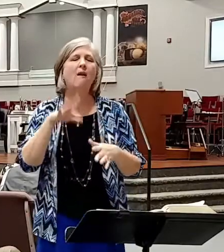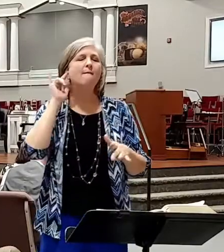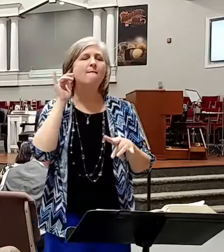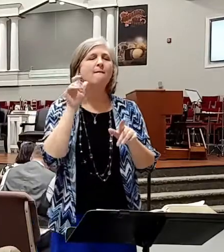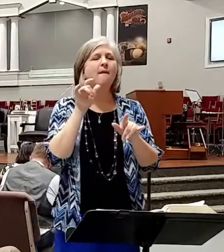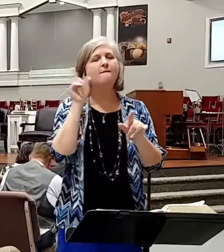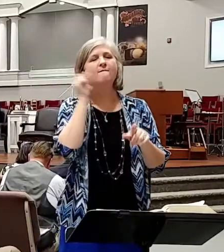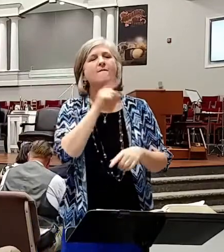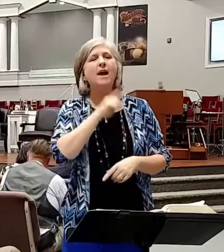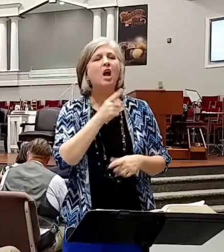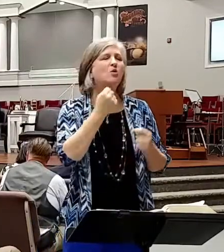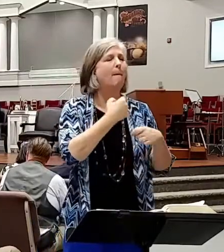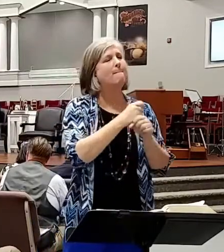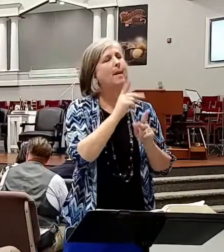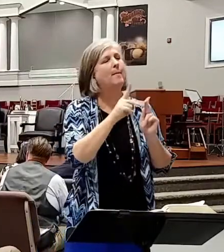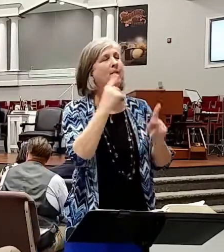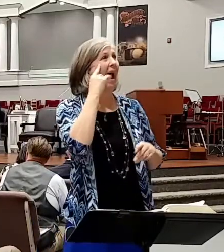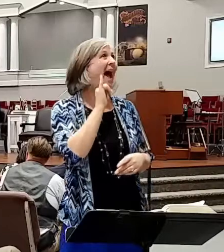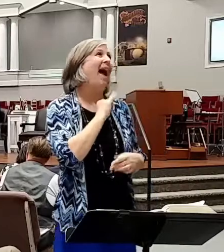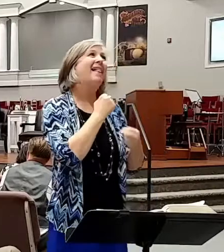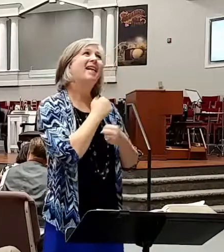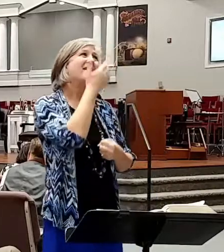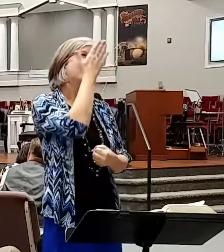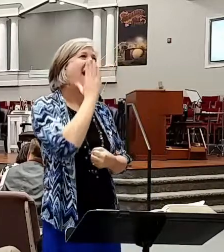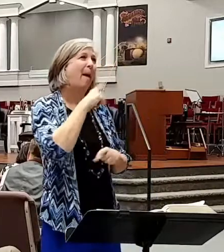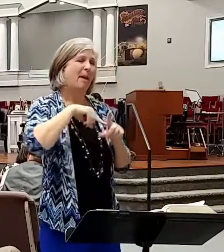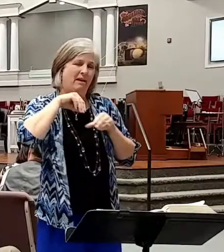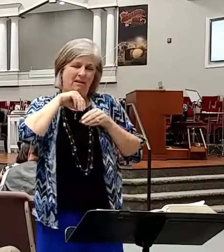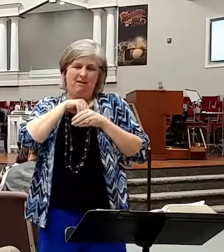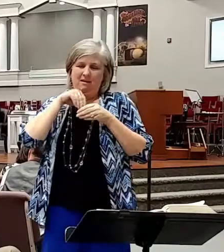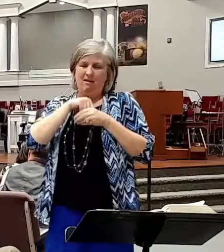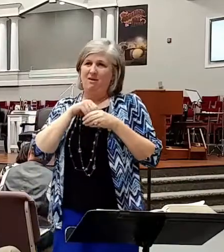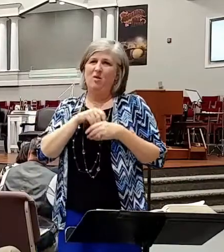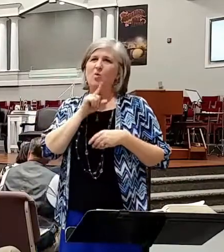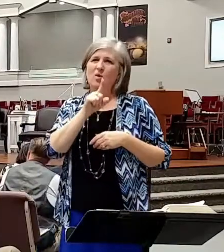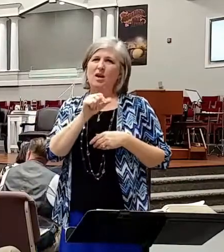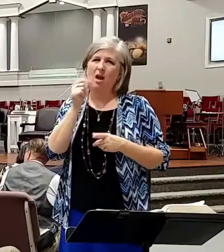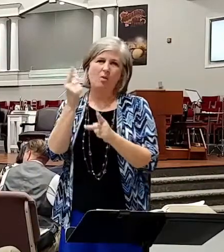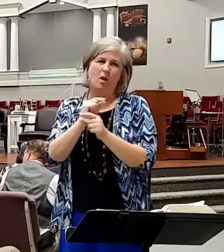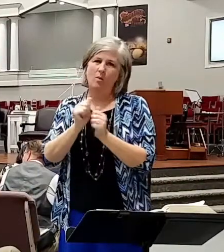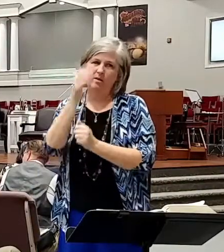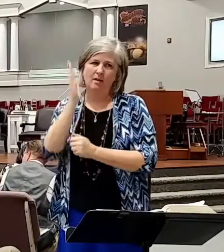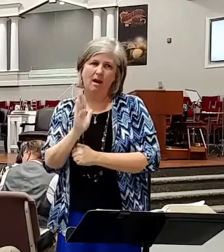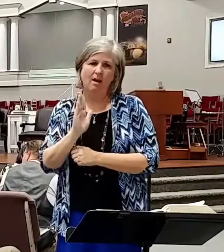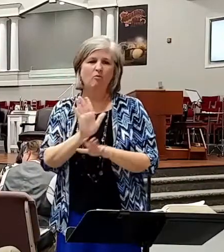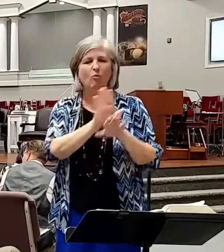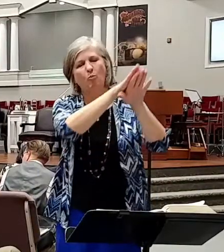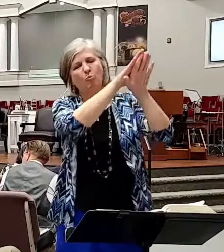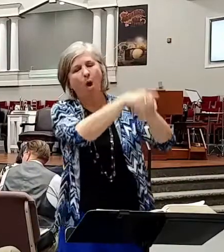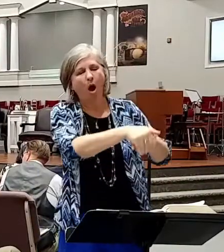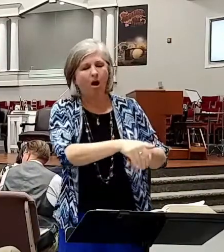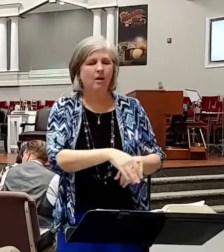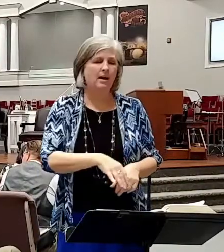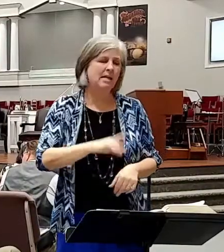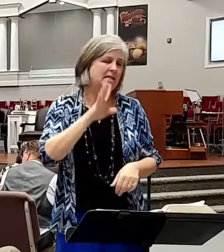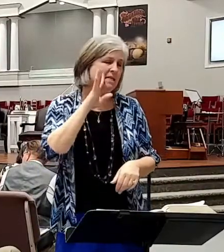trying to make everybody think you love God and you're right with him when you're really not he goes on to say hypocrisies and envies and all